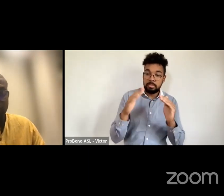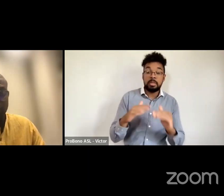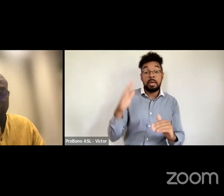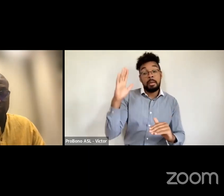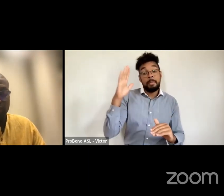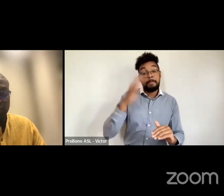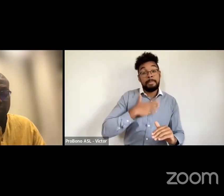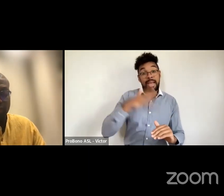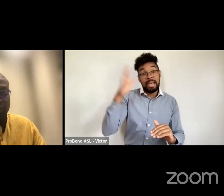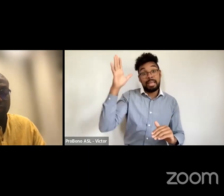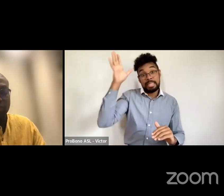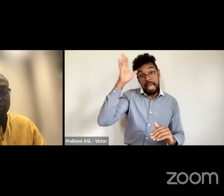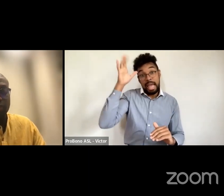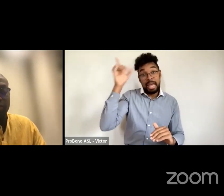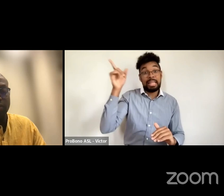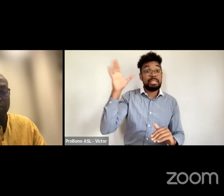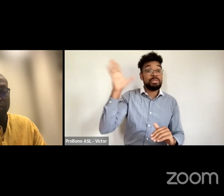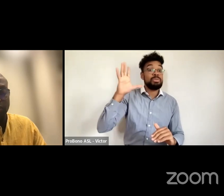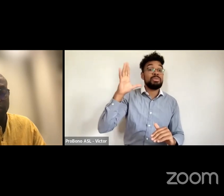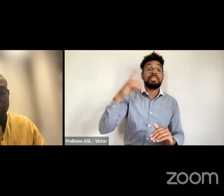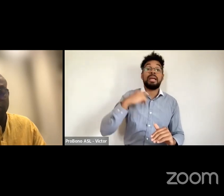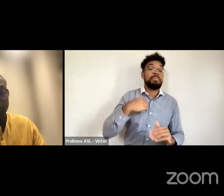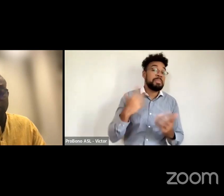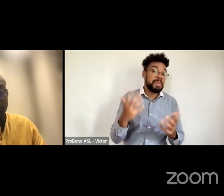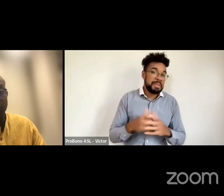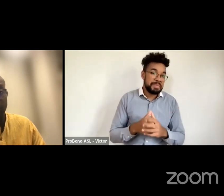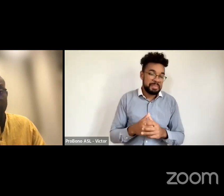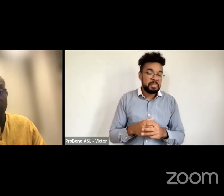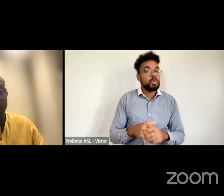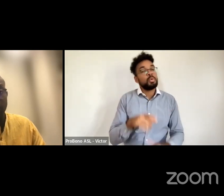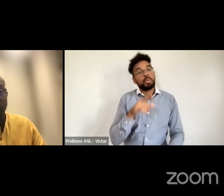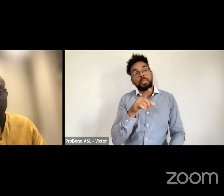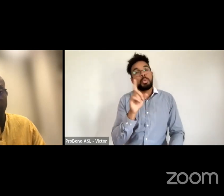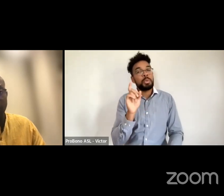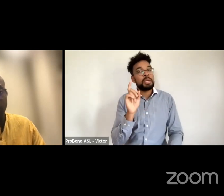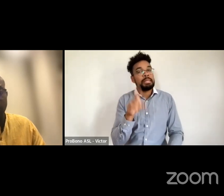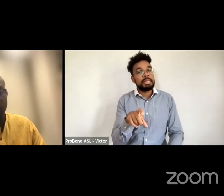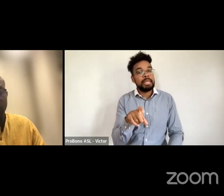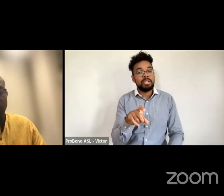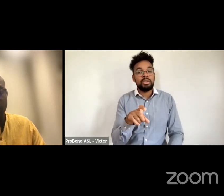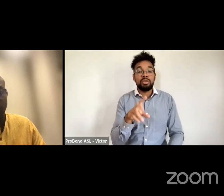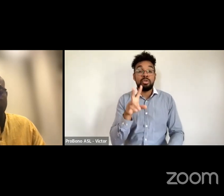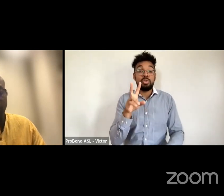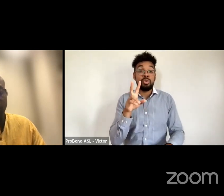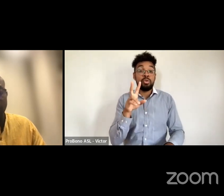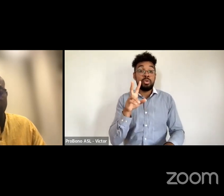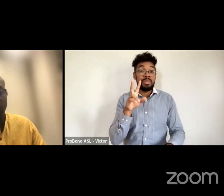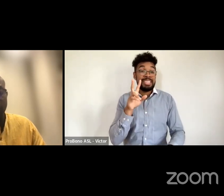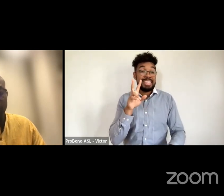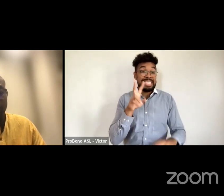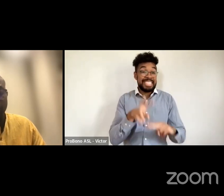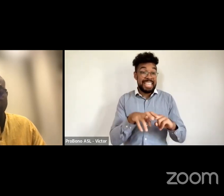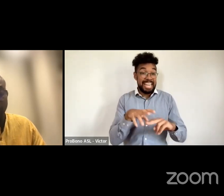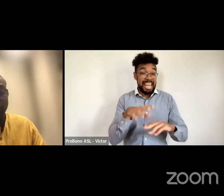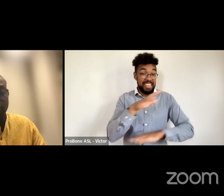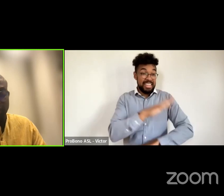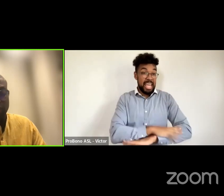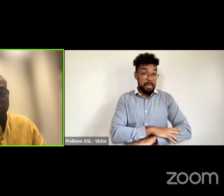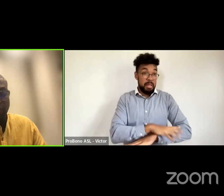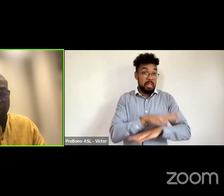to say something and it goes like this you need to sit at the table to make changes